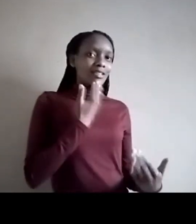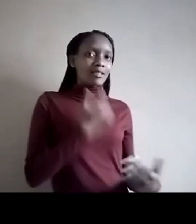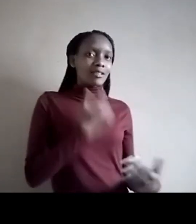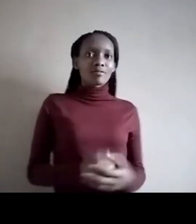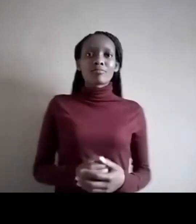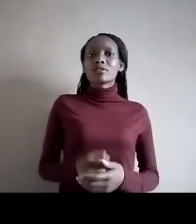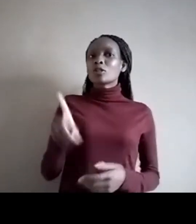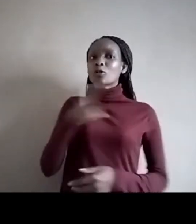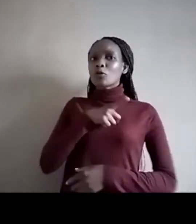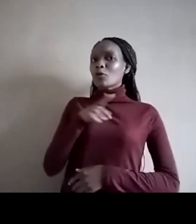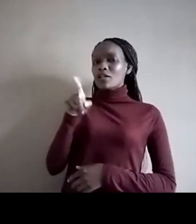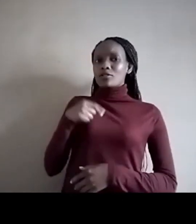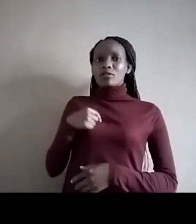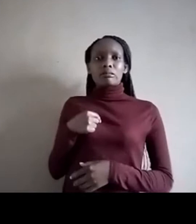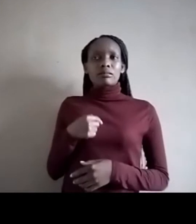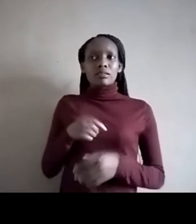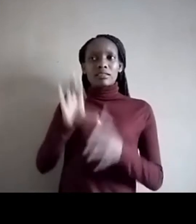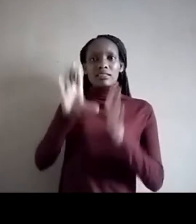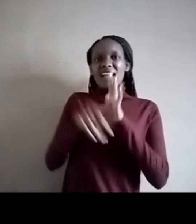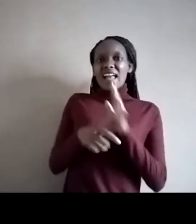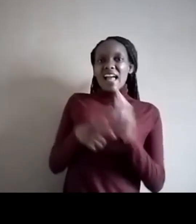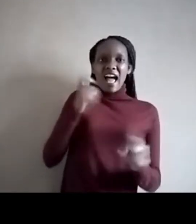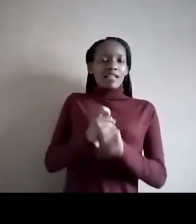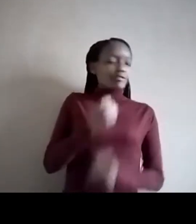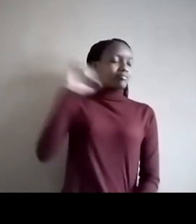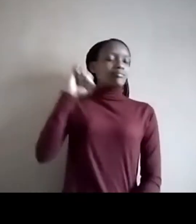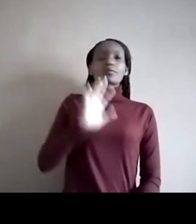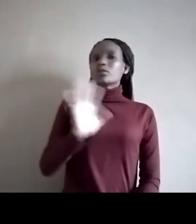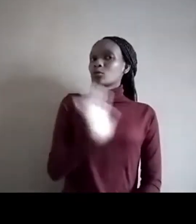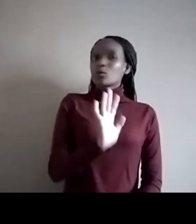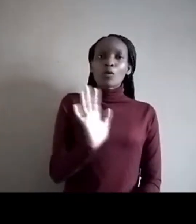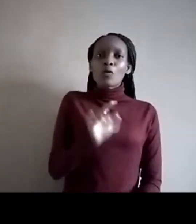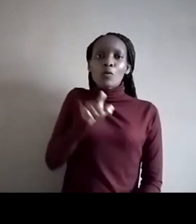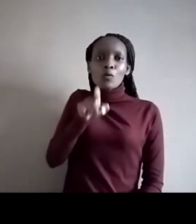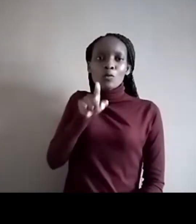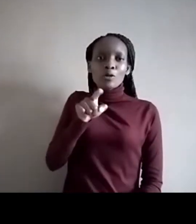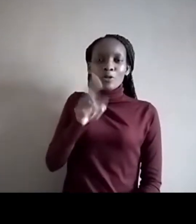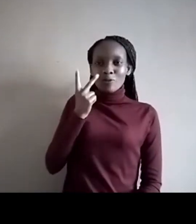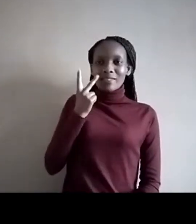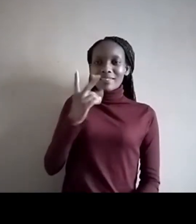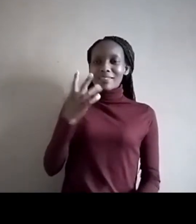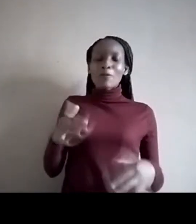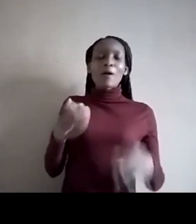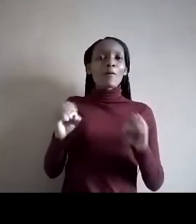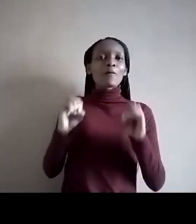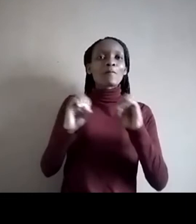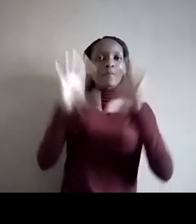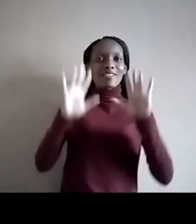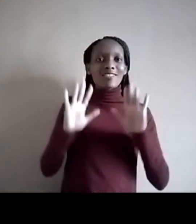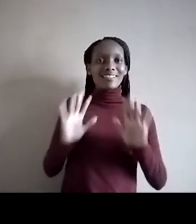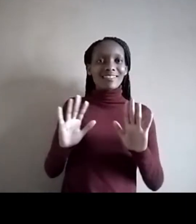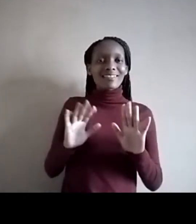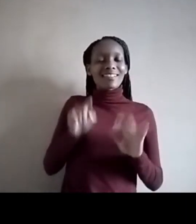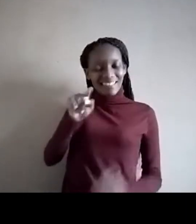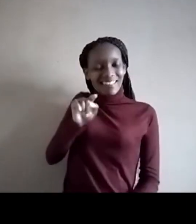the difficulties in disability, but because you see the magic that sometimes comes with it. And if we